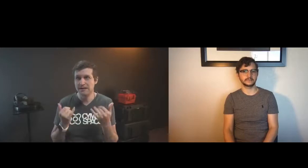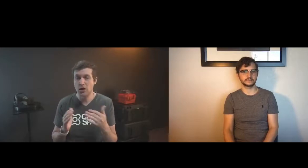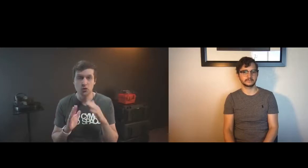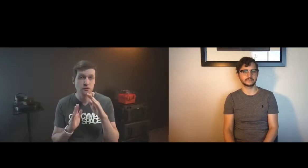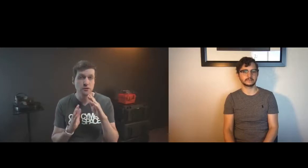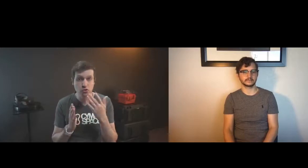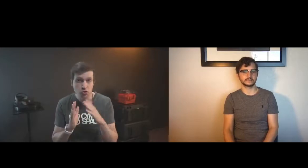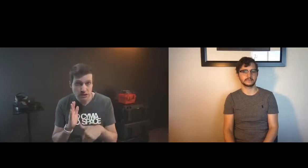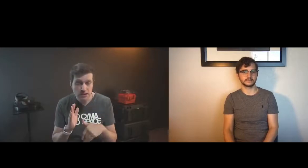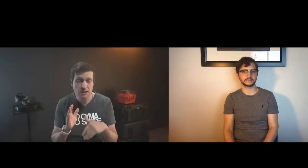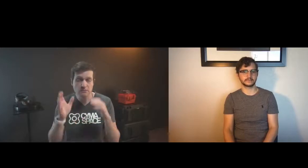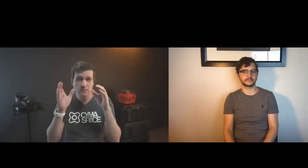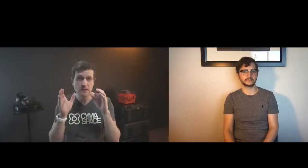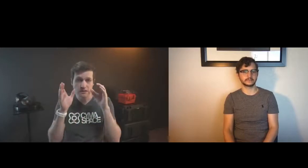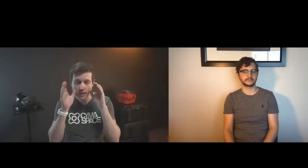oculus